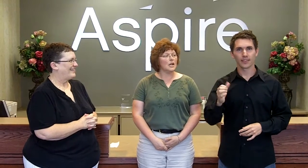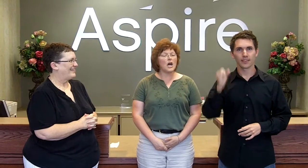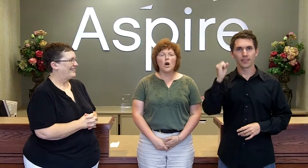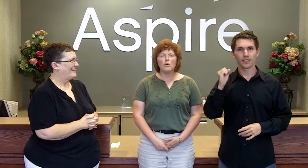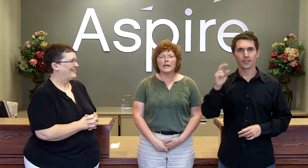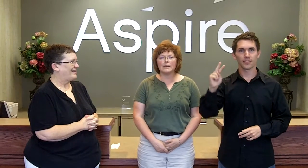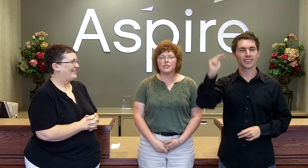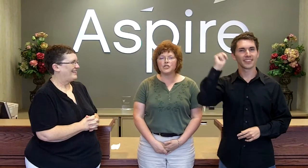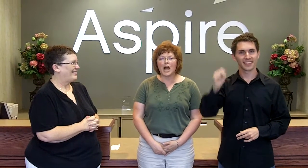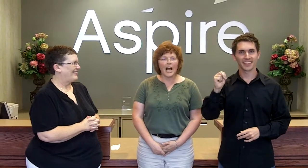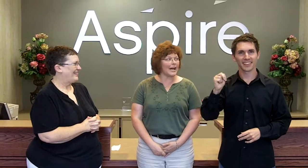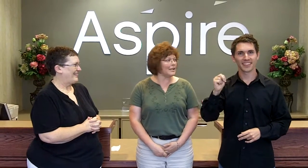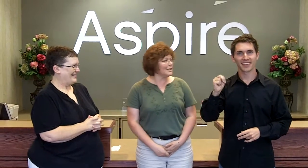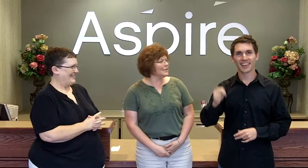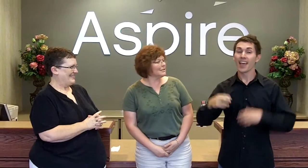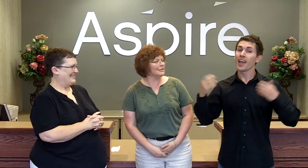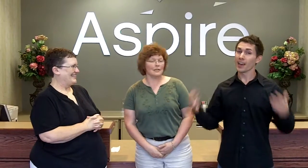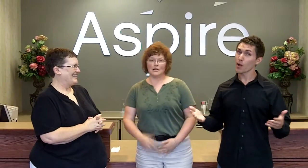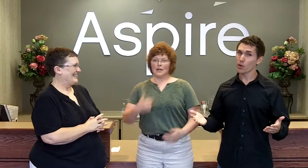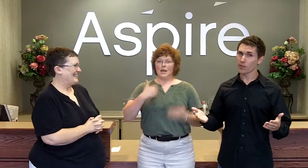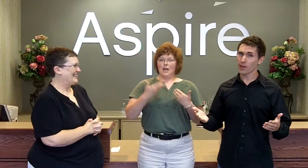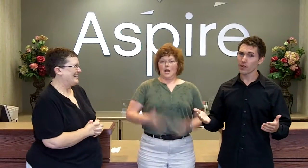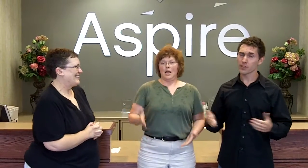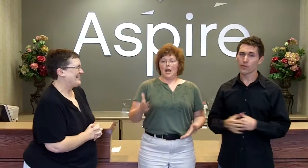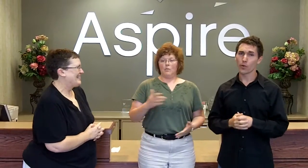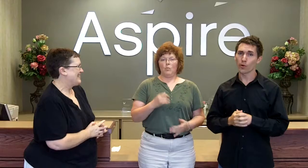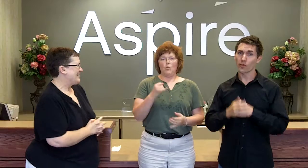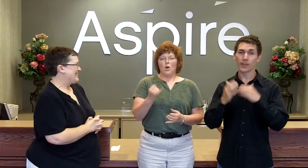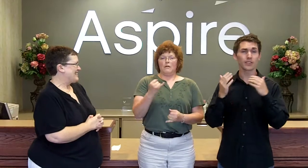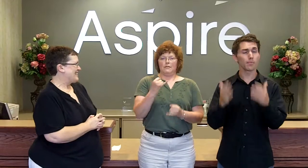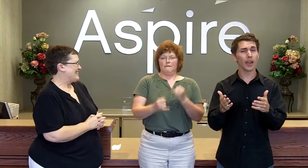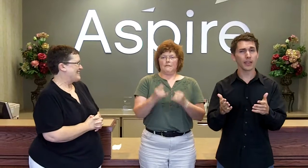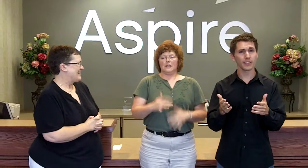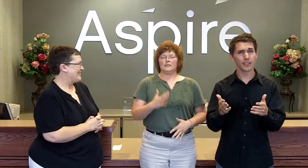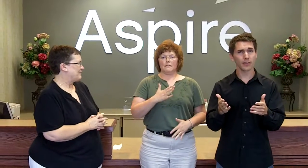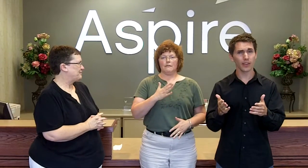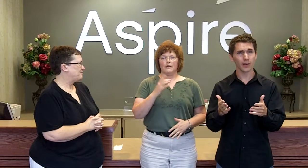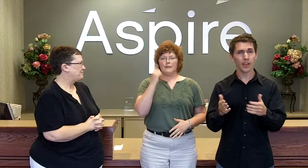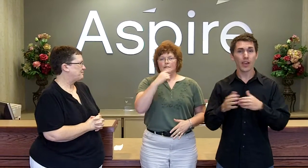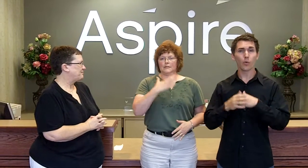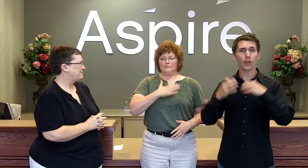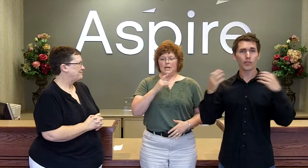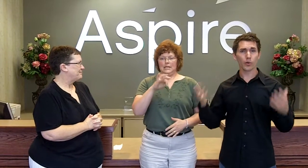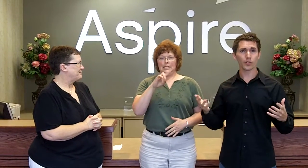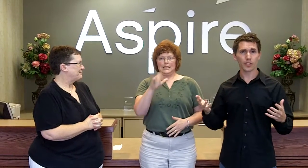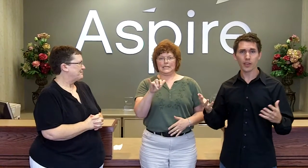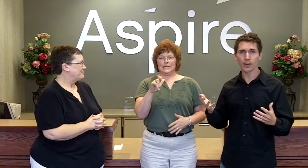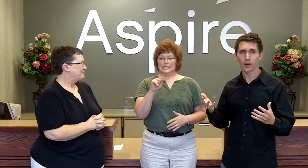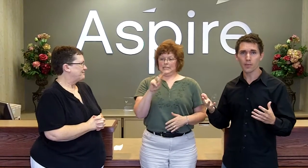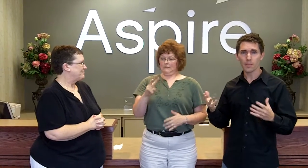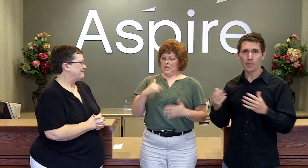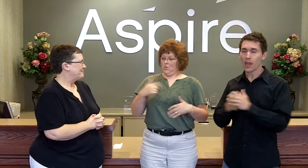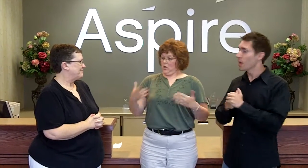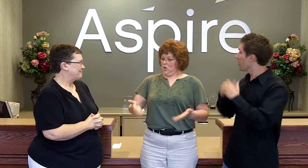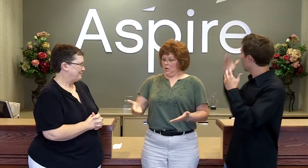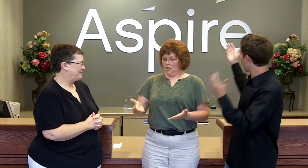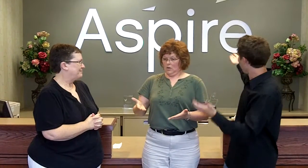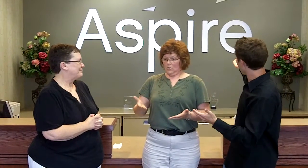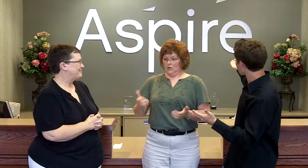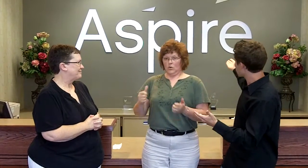Hello, my name is John, and I'm one of the finalists for the face of MyIndyTV, and we are, of course, here at